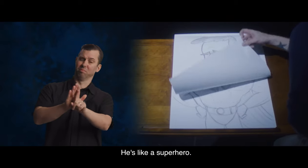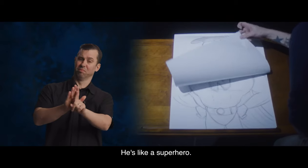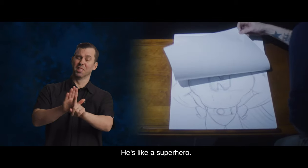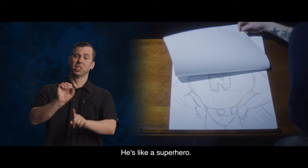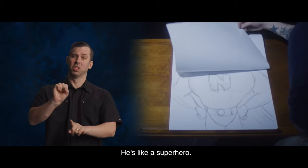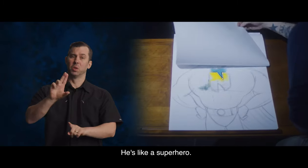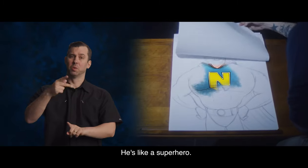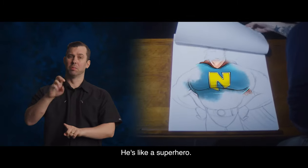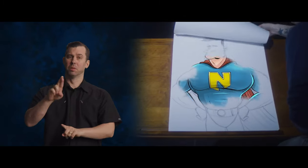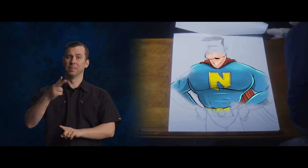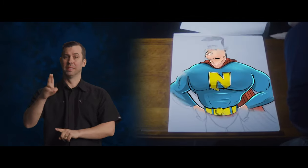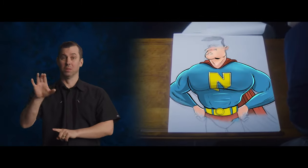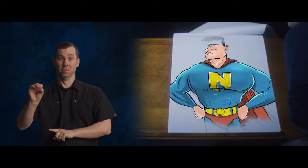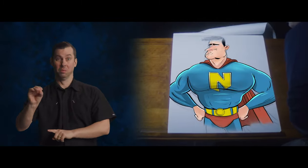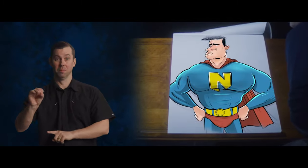He's like a superhero. girl.